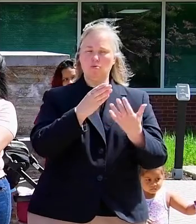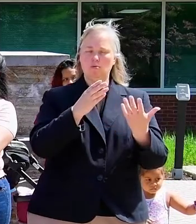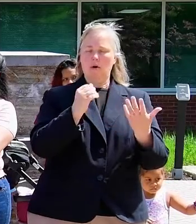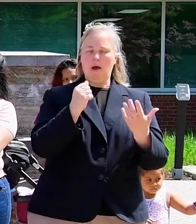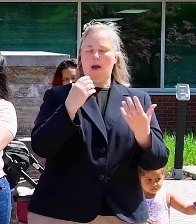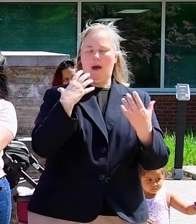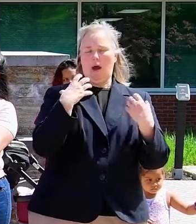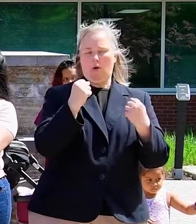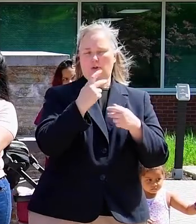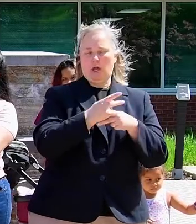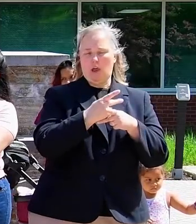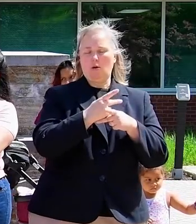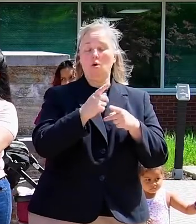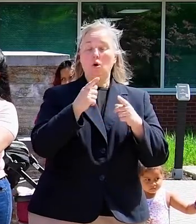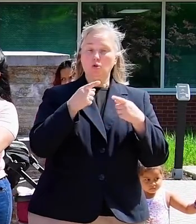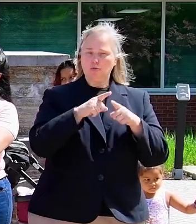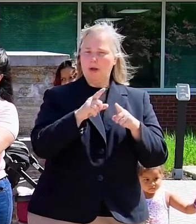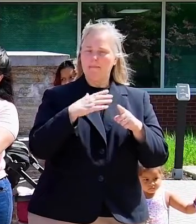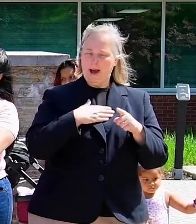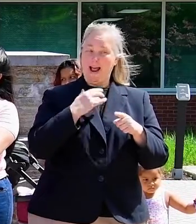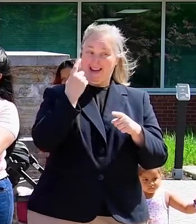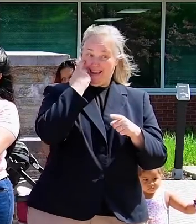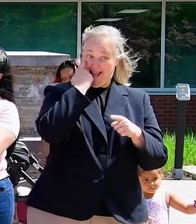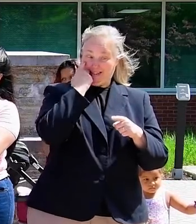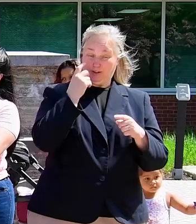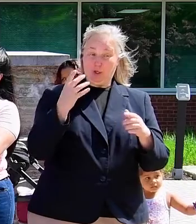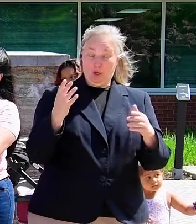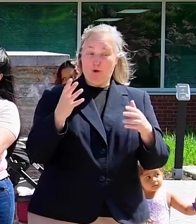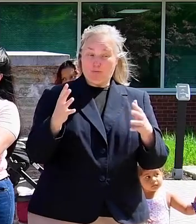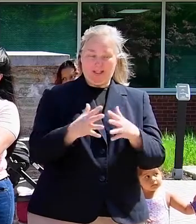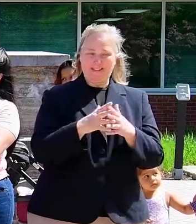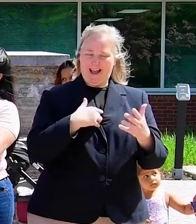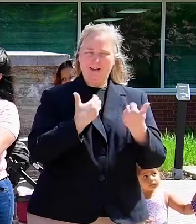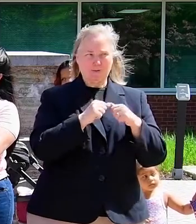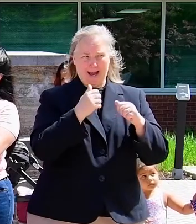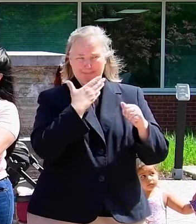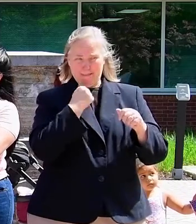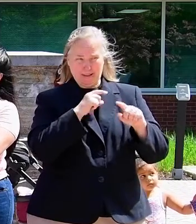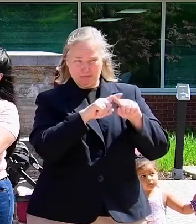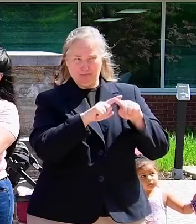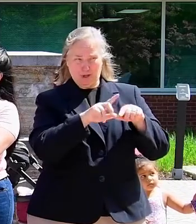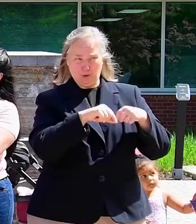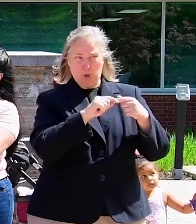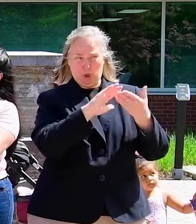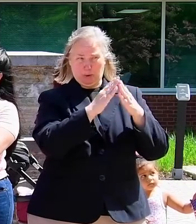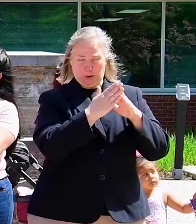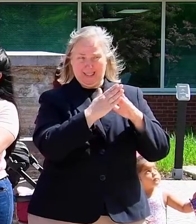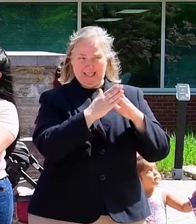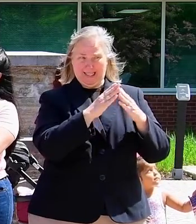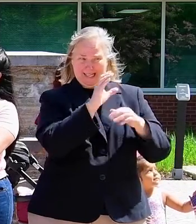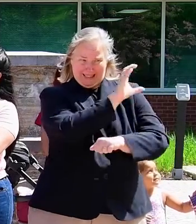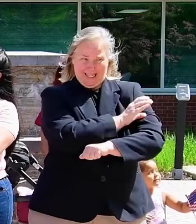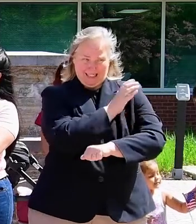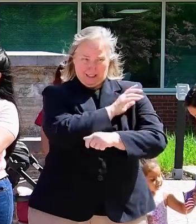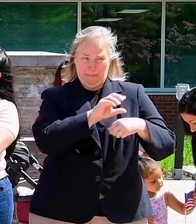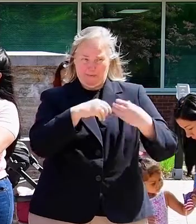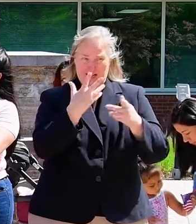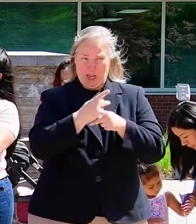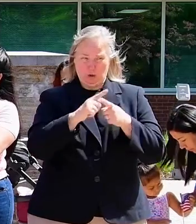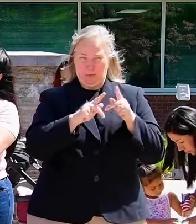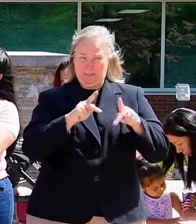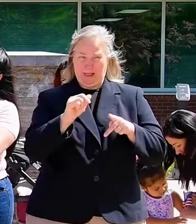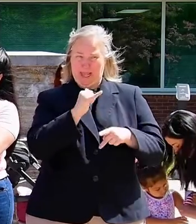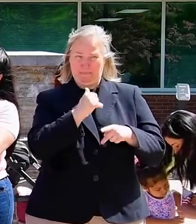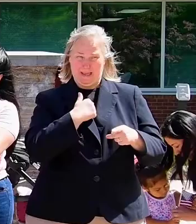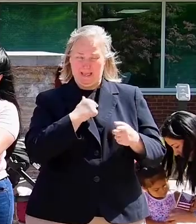During my last pregnancy, I tried my best to rely on the community clinics that provide care to people like me. However, it